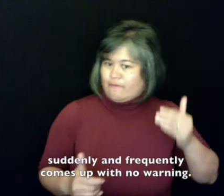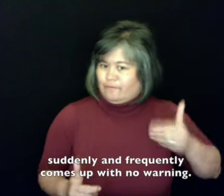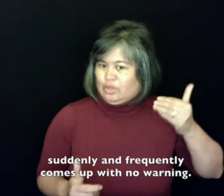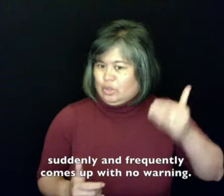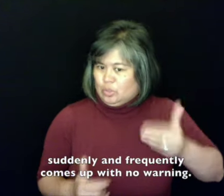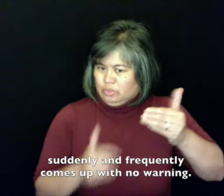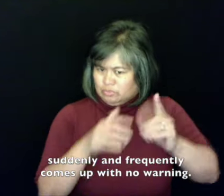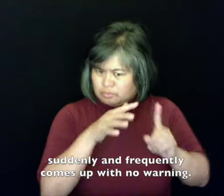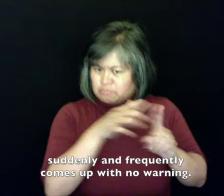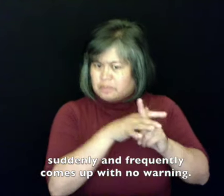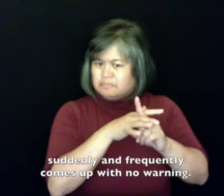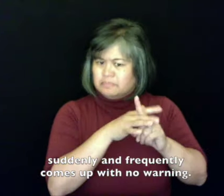with no warning.